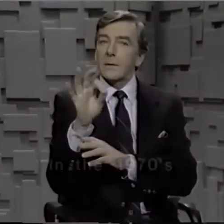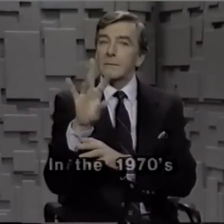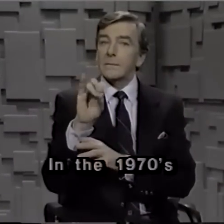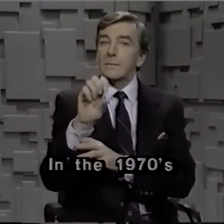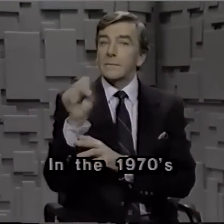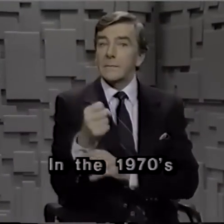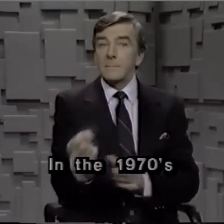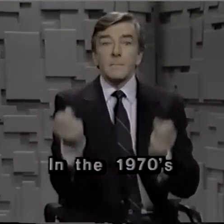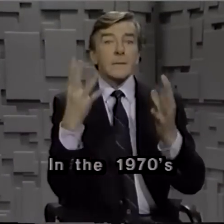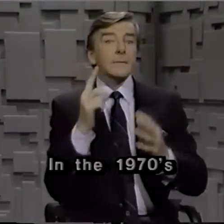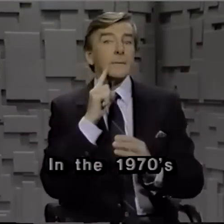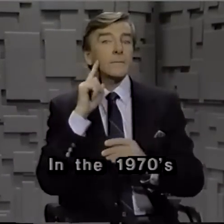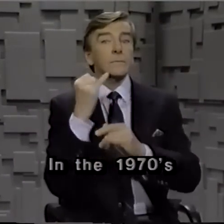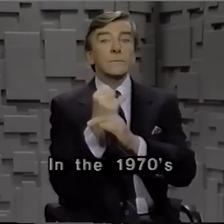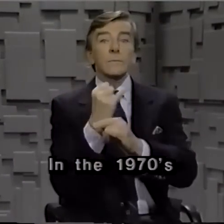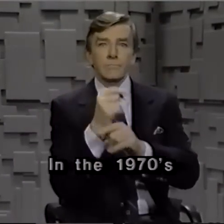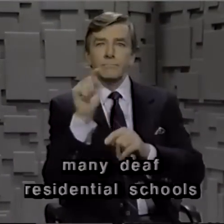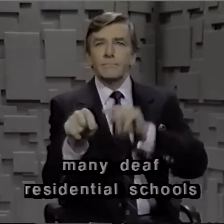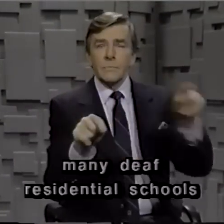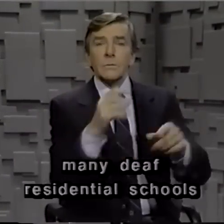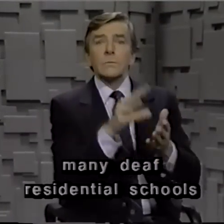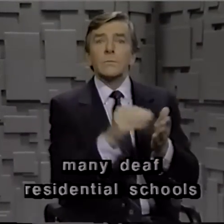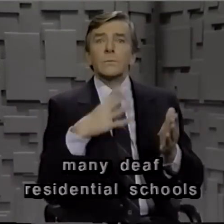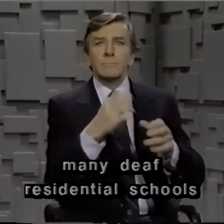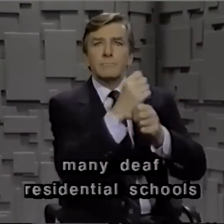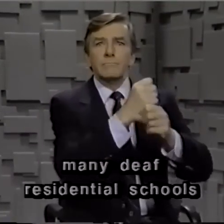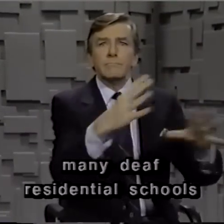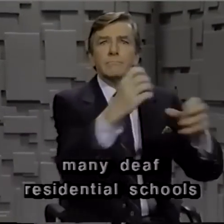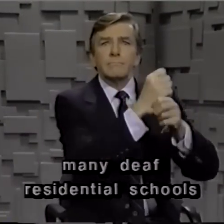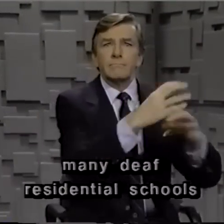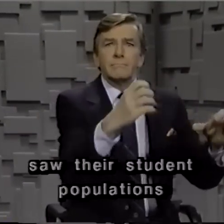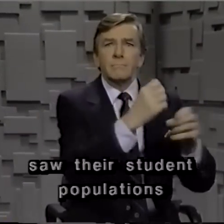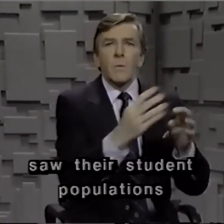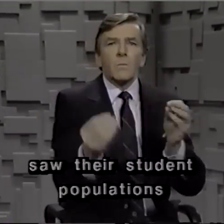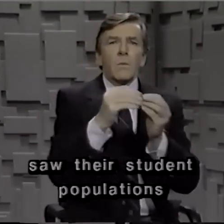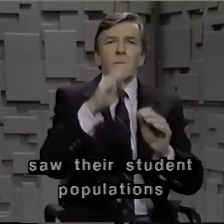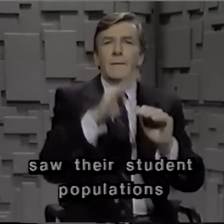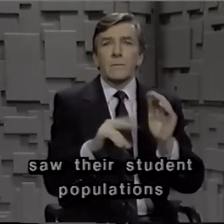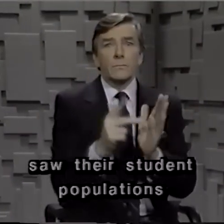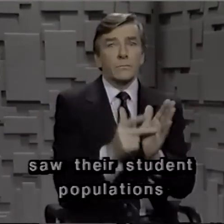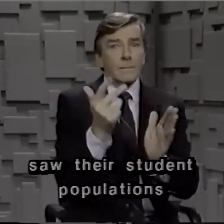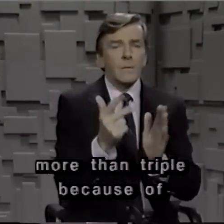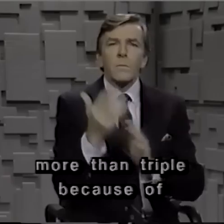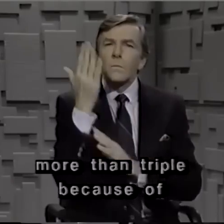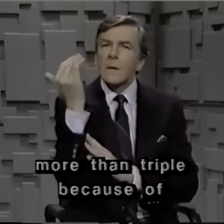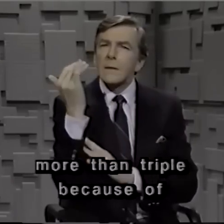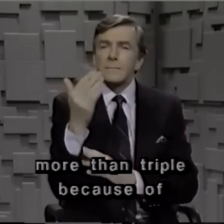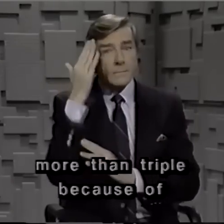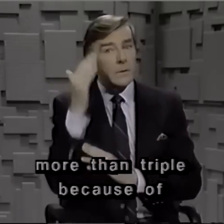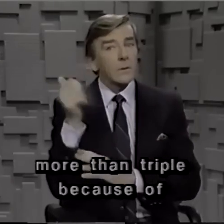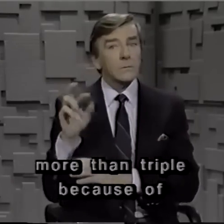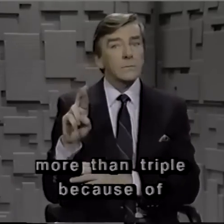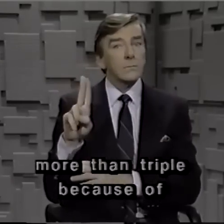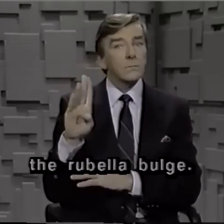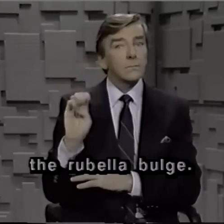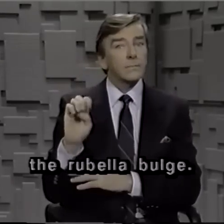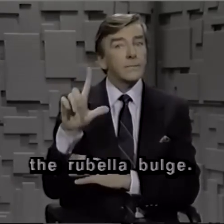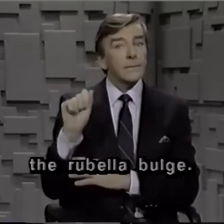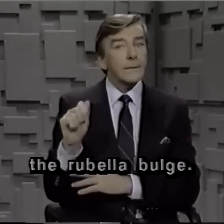In the 1970s, many deaf residential schools saw their student populations more than triple because of the rubella